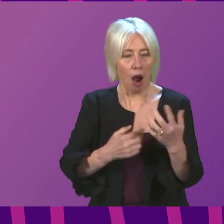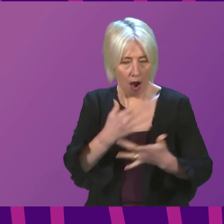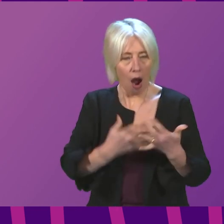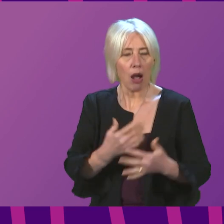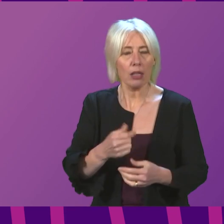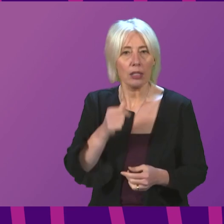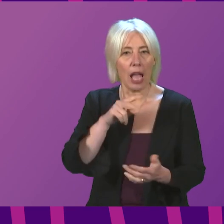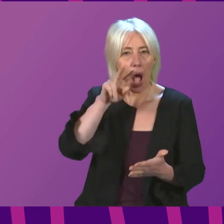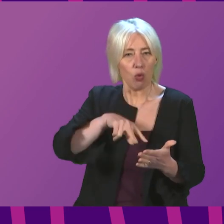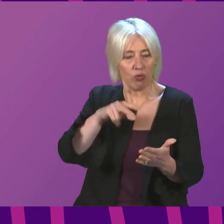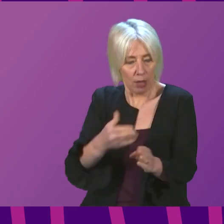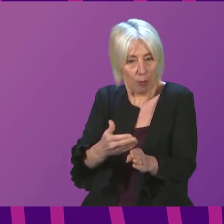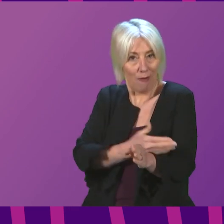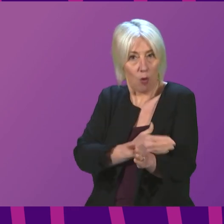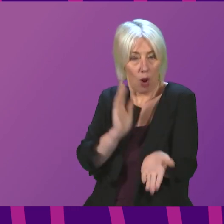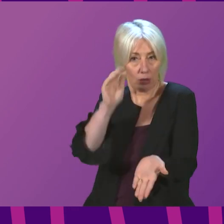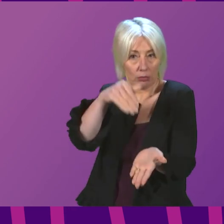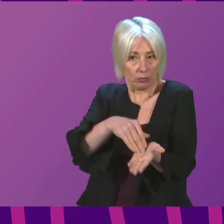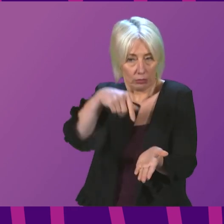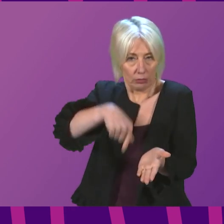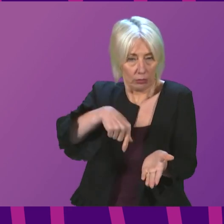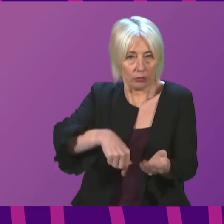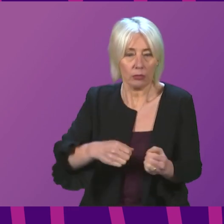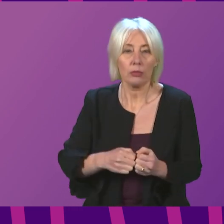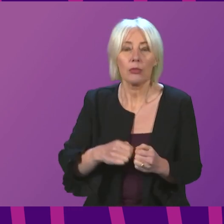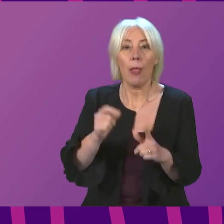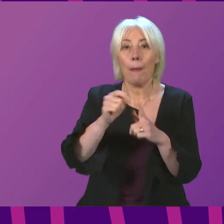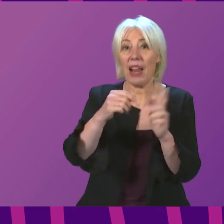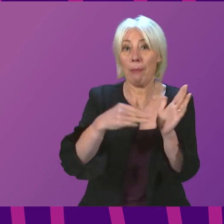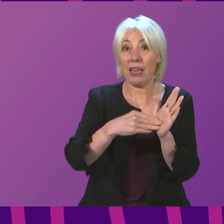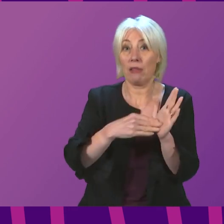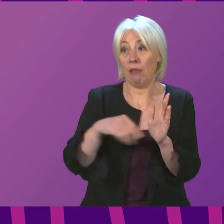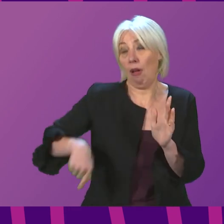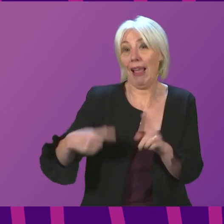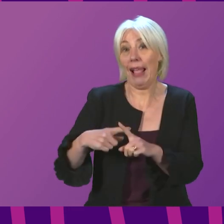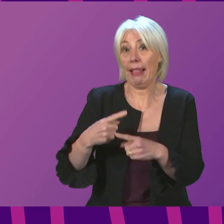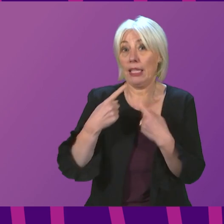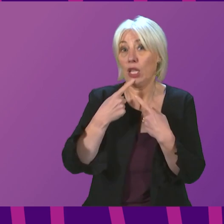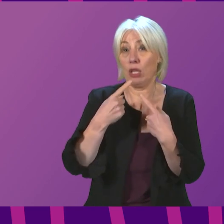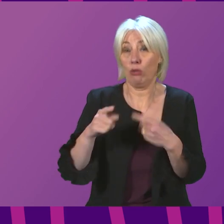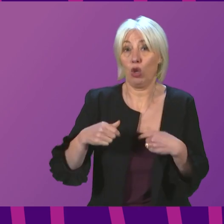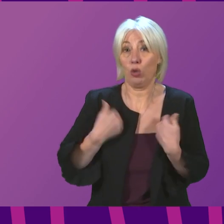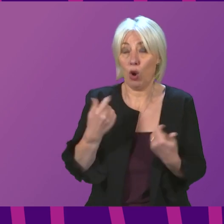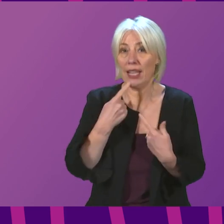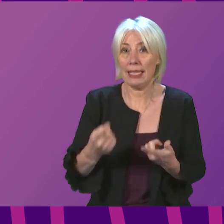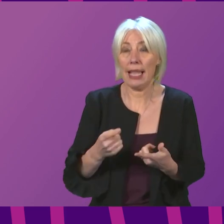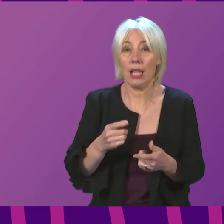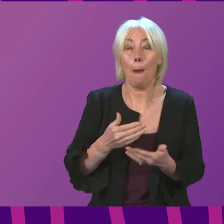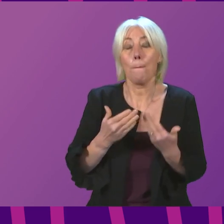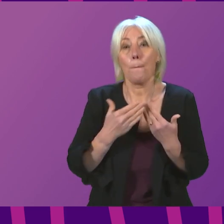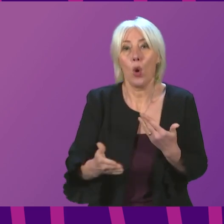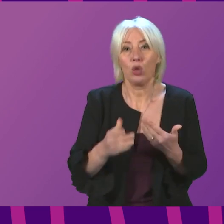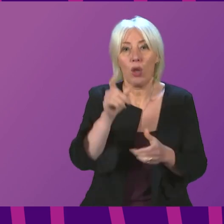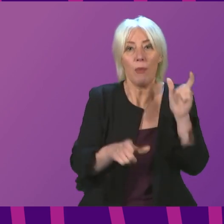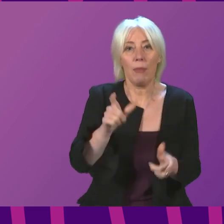came into the chamber here, the Prime Minister saying this morning that the majority of people in the ICU in England were unvaccinated